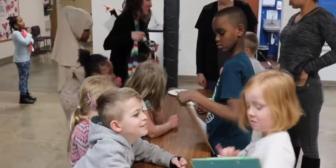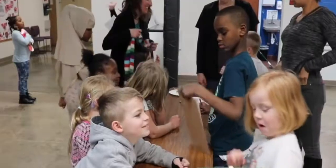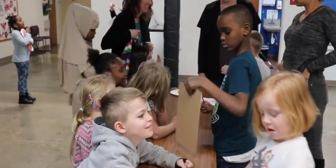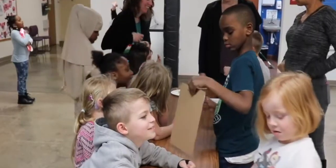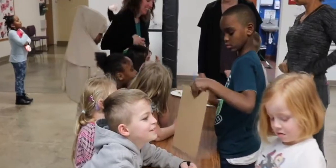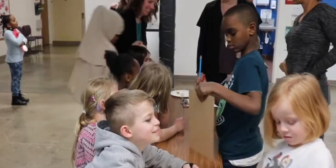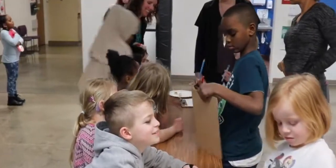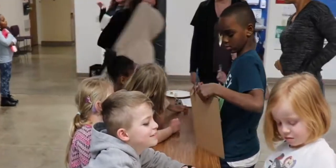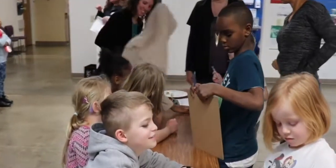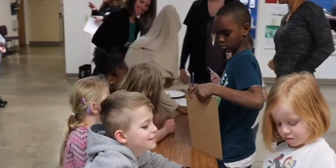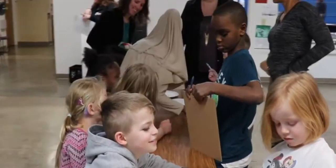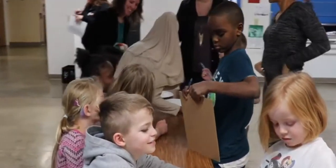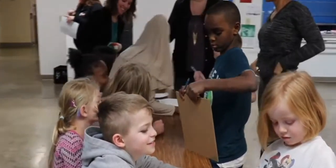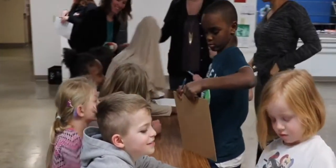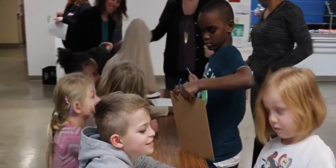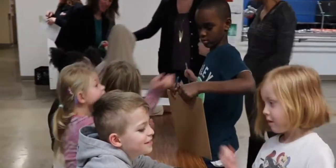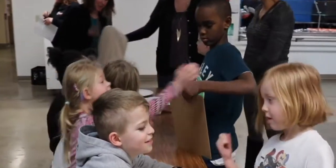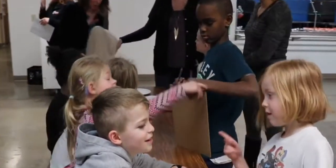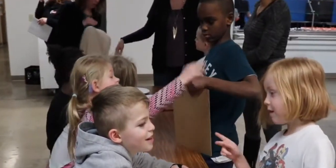state testing.